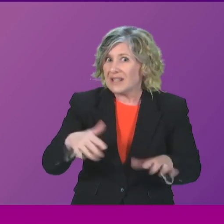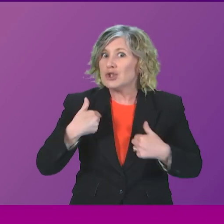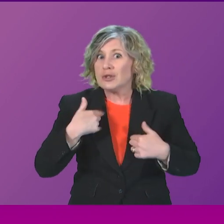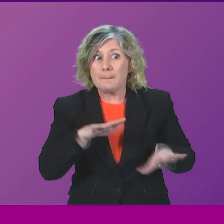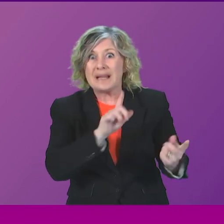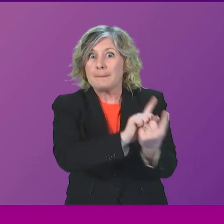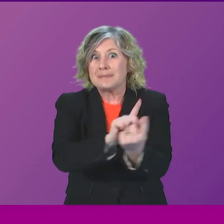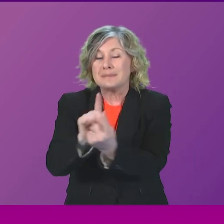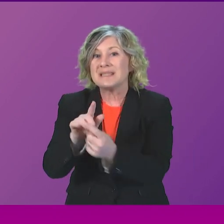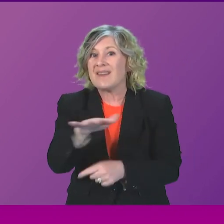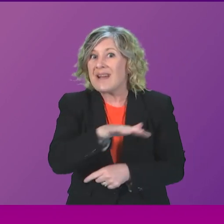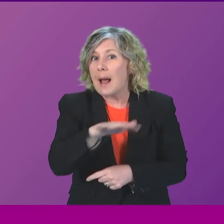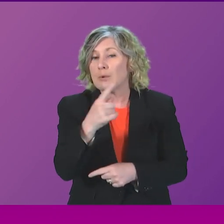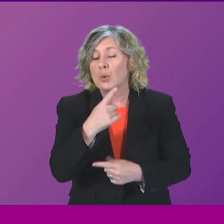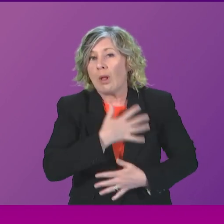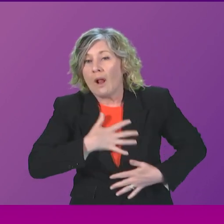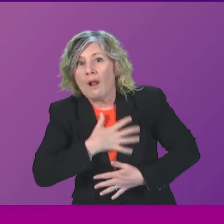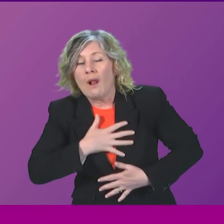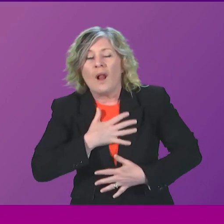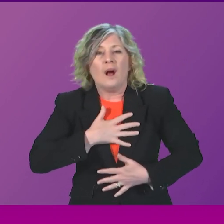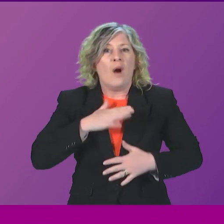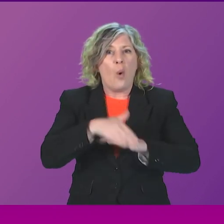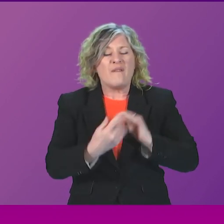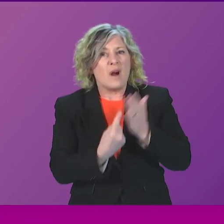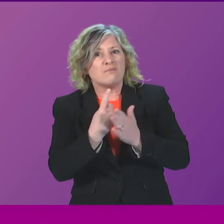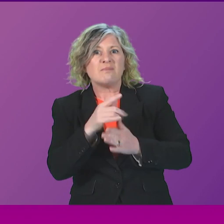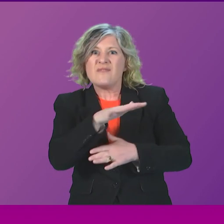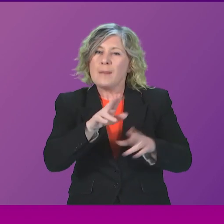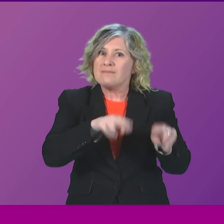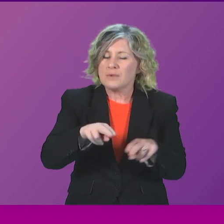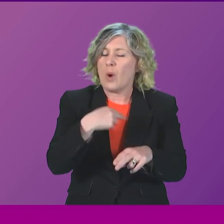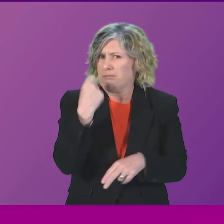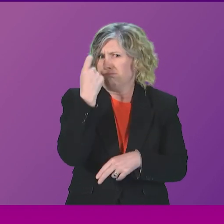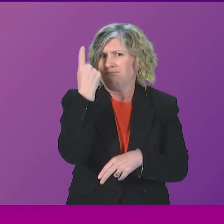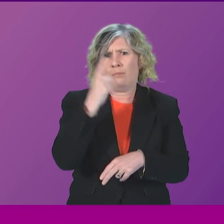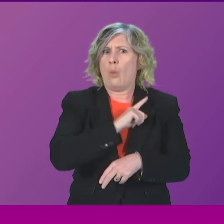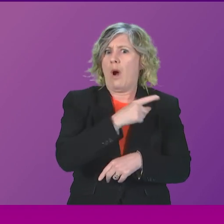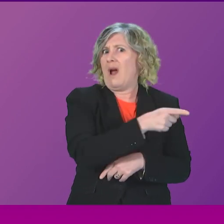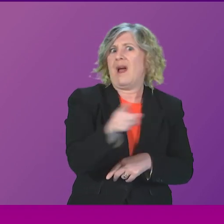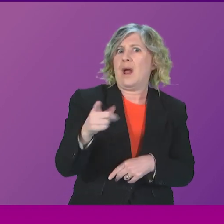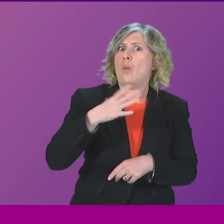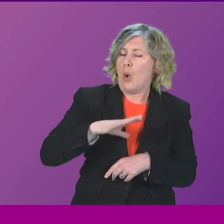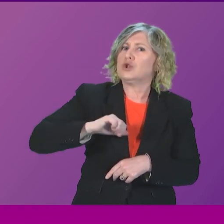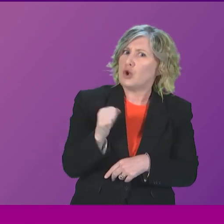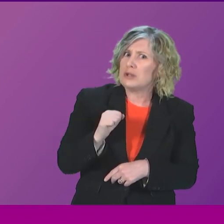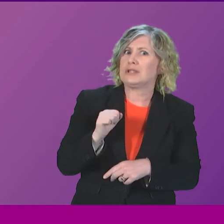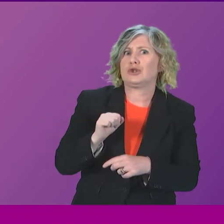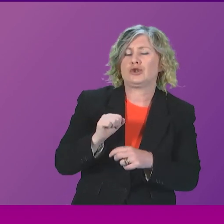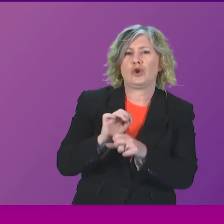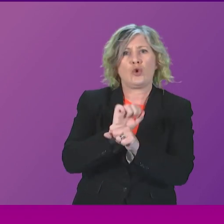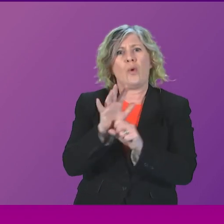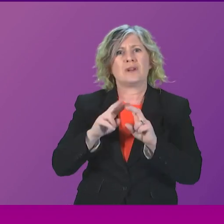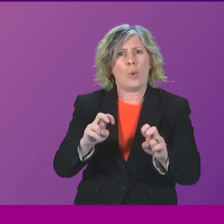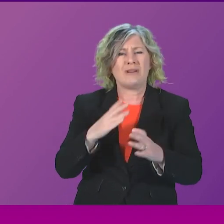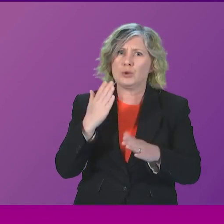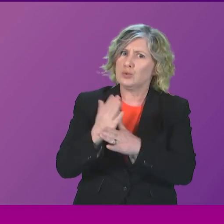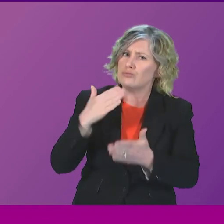myself, I can completely understand why they want that COVID inquiry to move, the Scottish COVID inquiry, to move